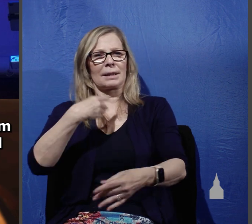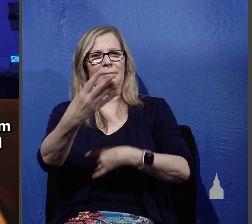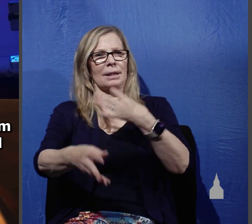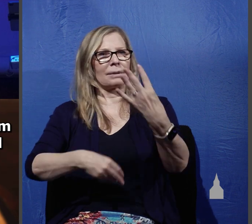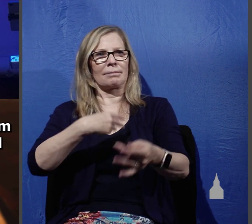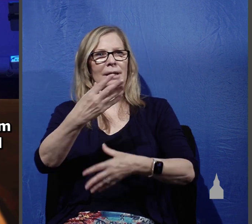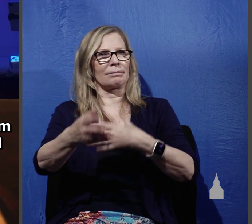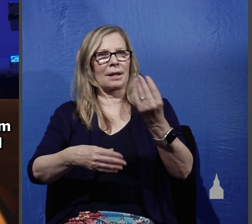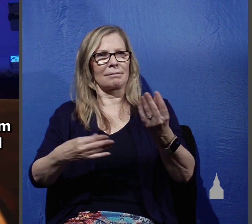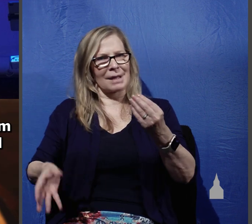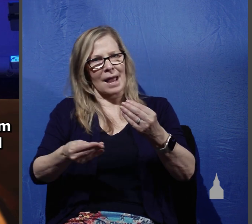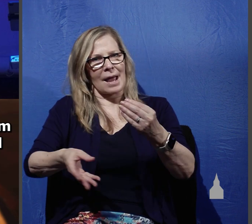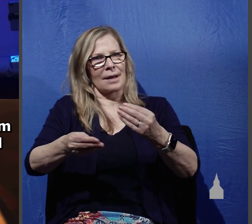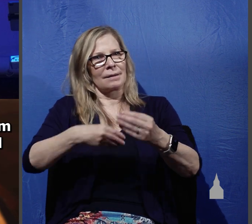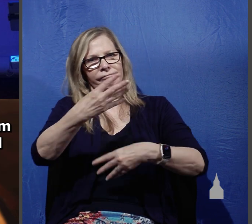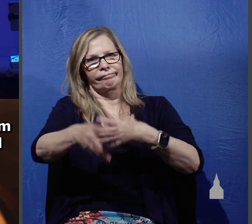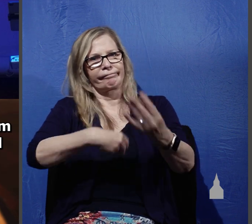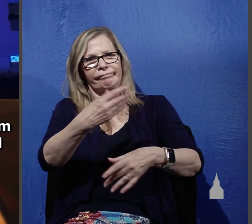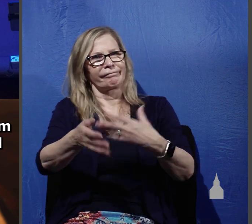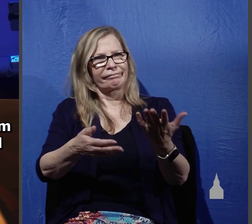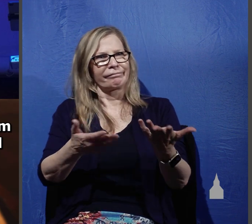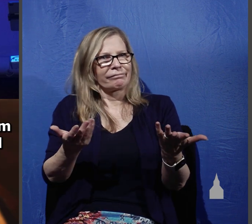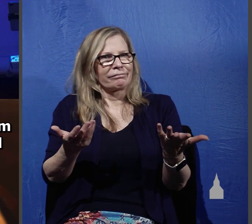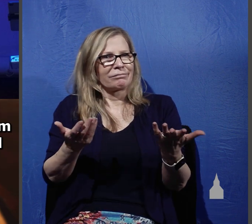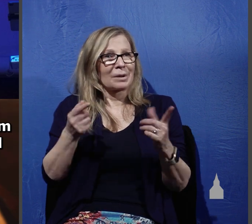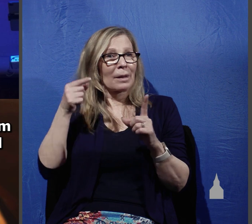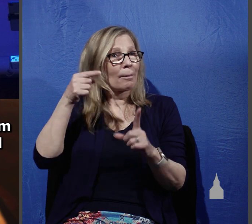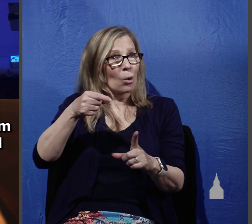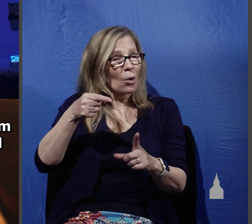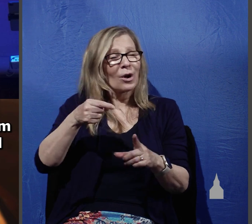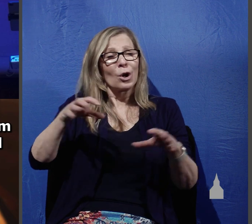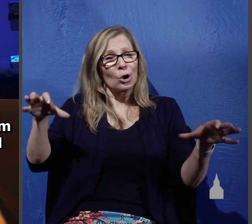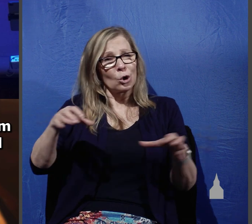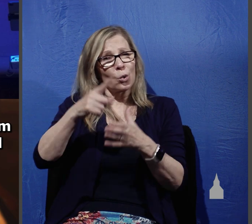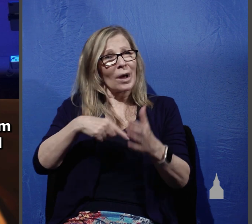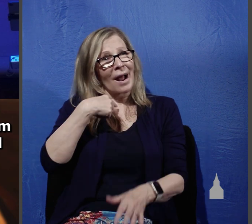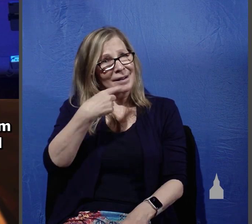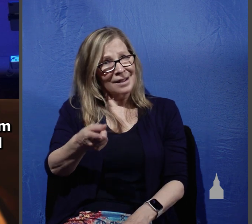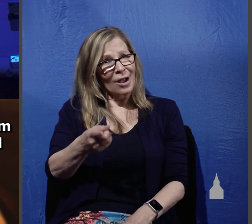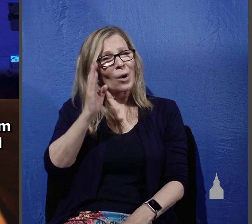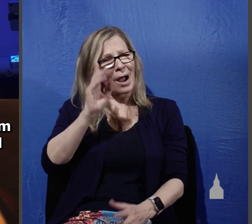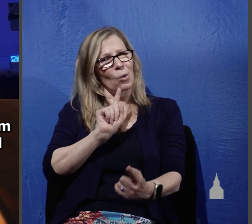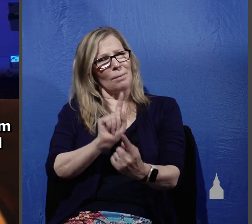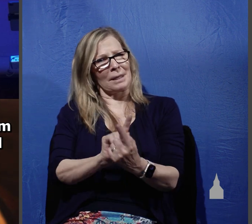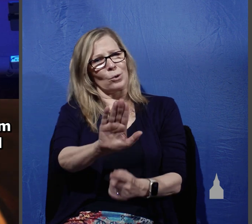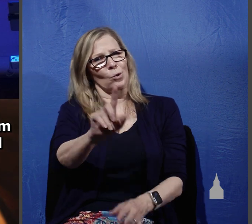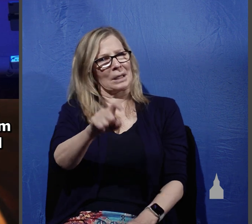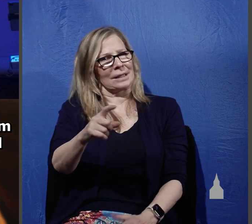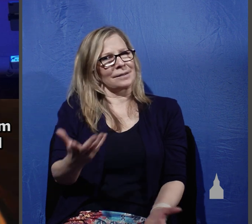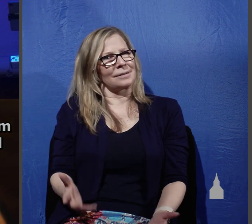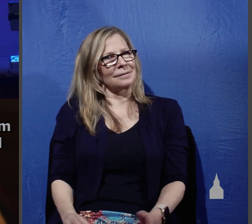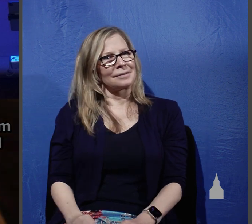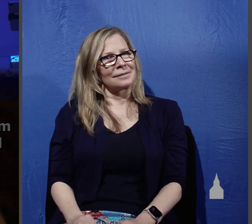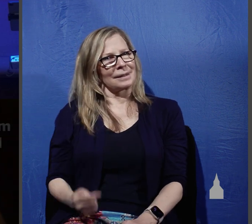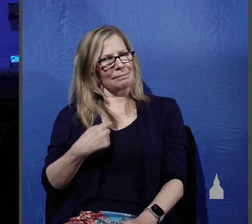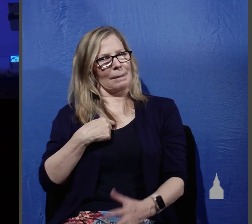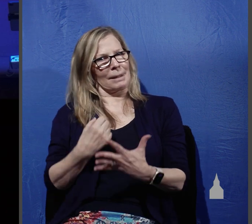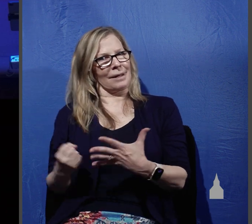do and trust me I'll meet all of your needs but put me first so the question is do you trust him